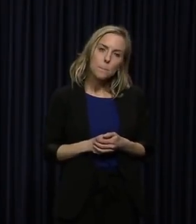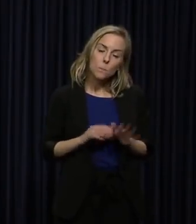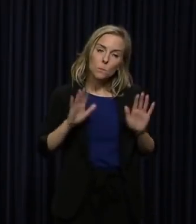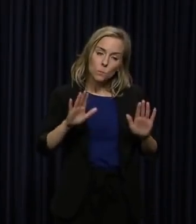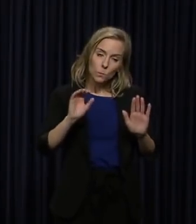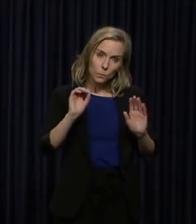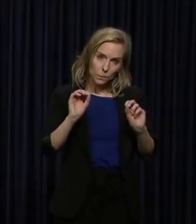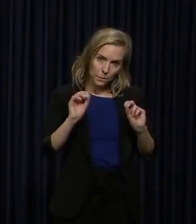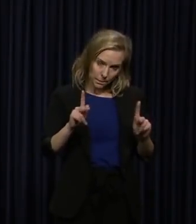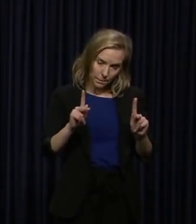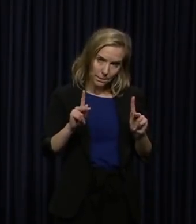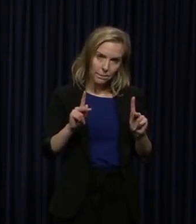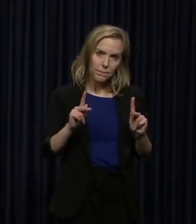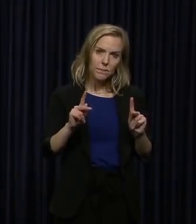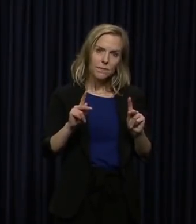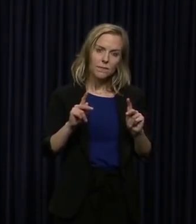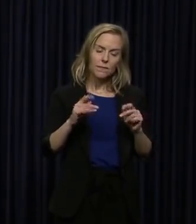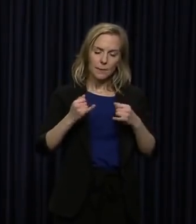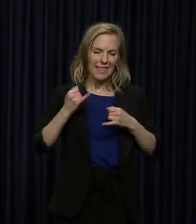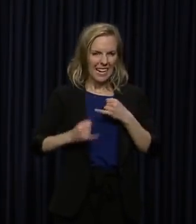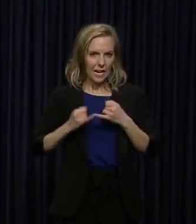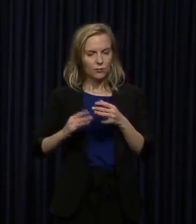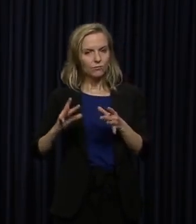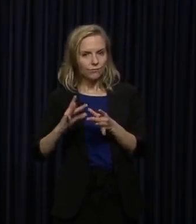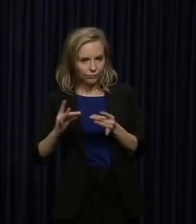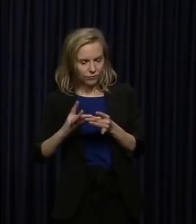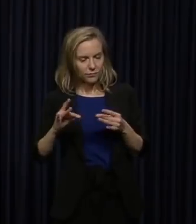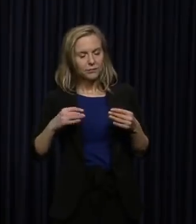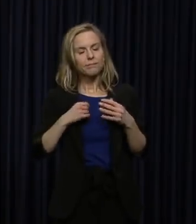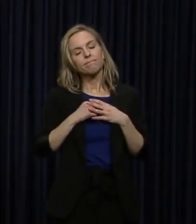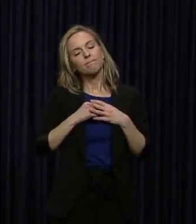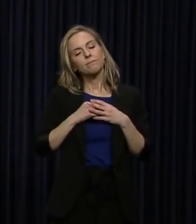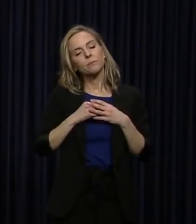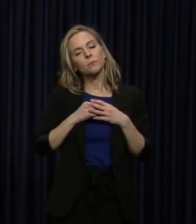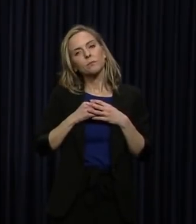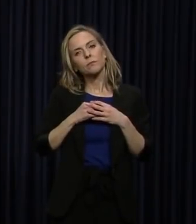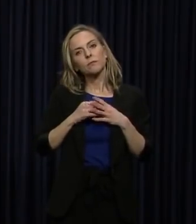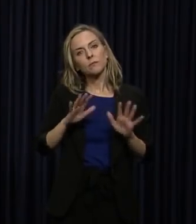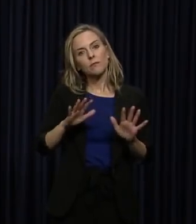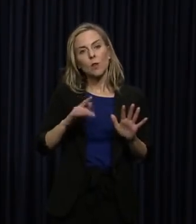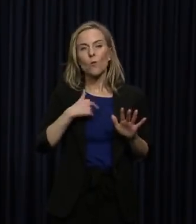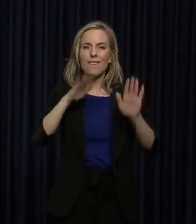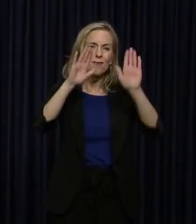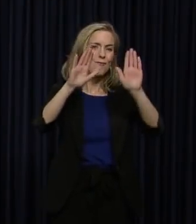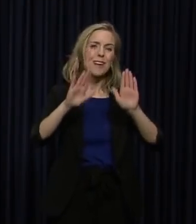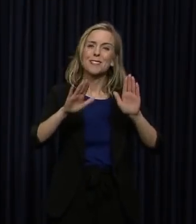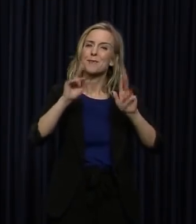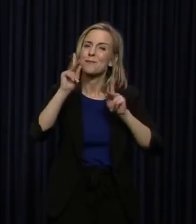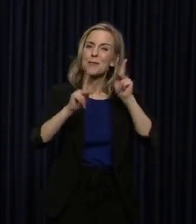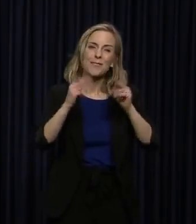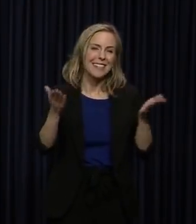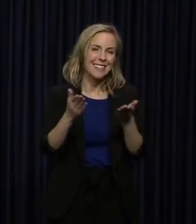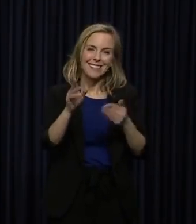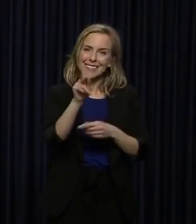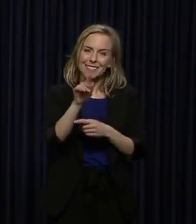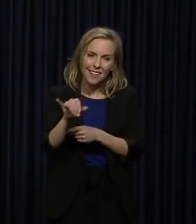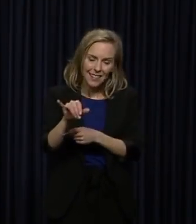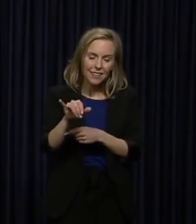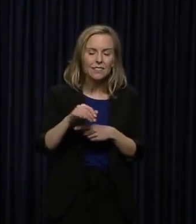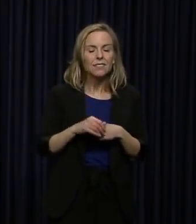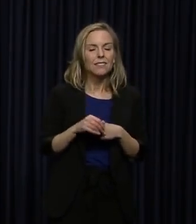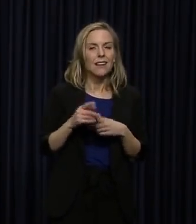All right. So, again, let me end by saying that we've got the greatest people here in Kentucky